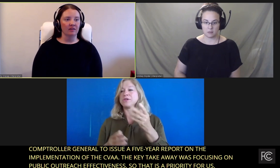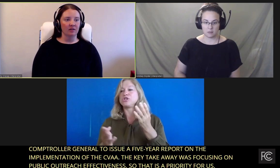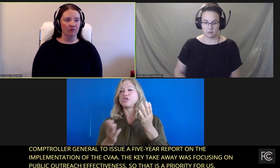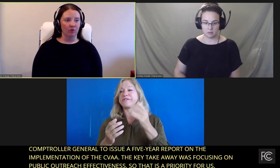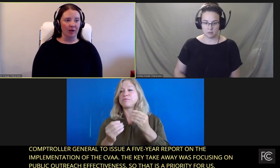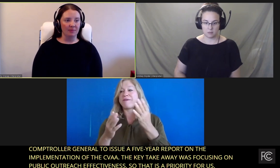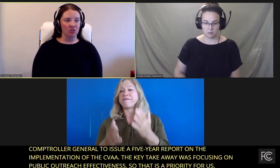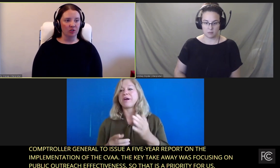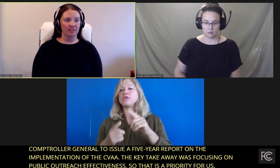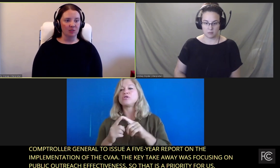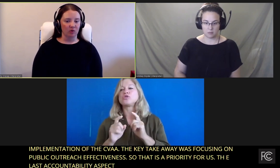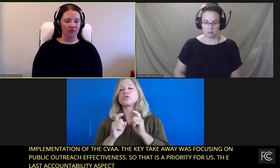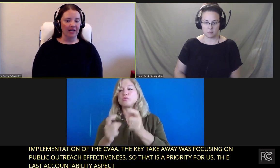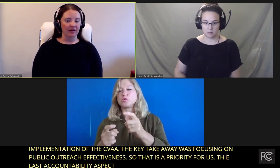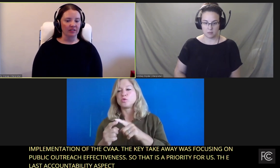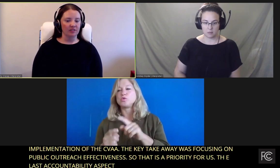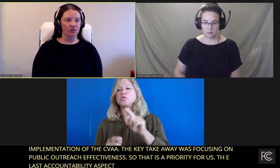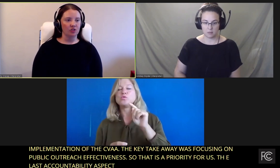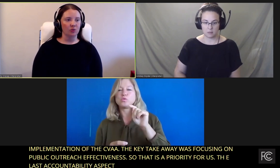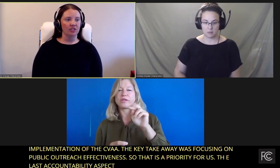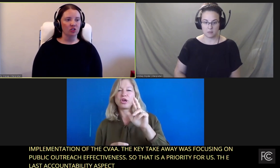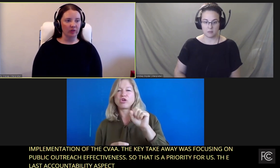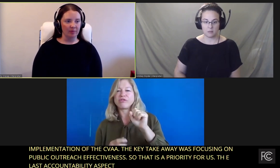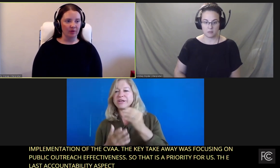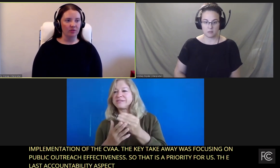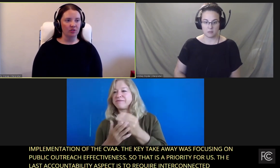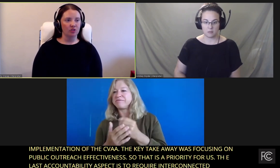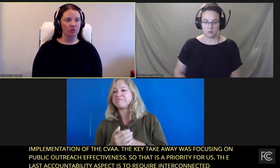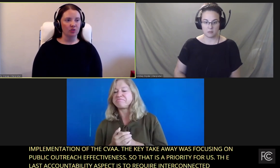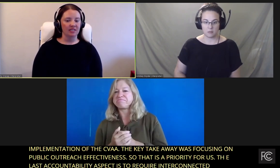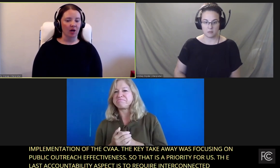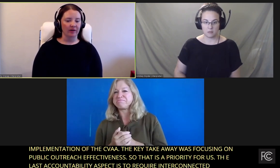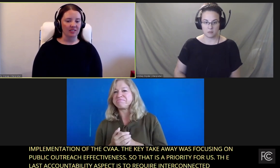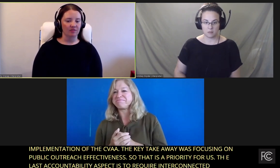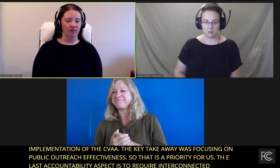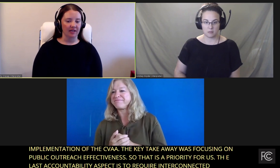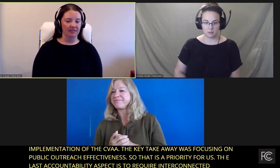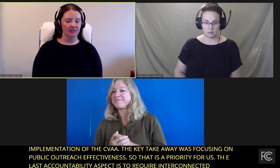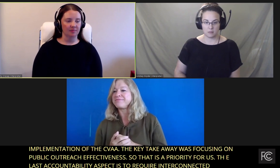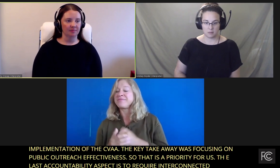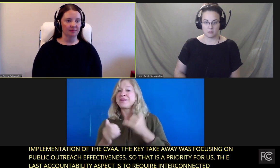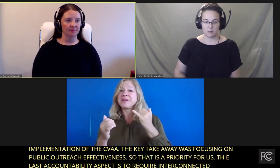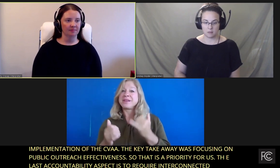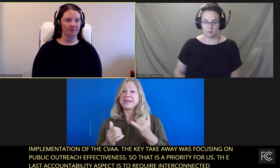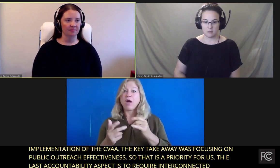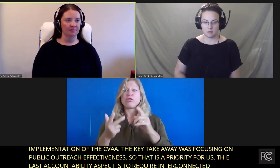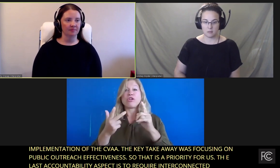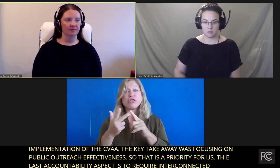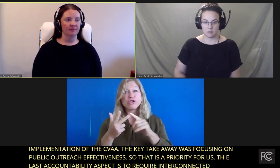VOIP service providers to contribute to the TRS fund.